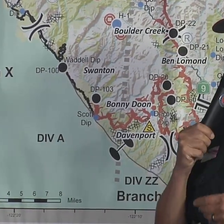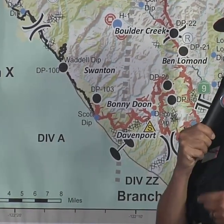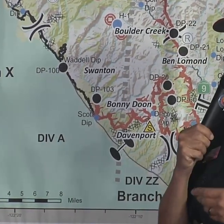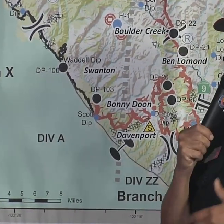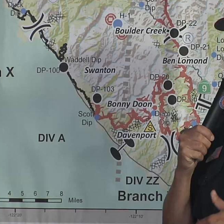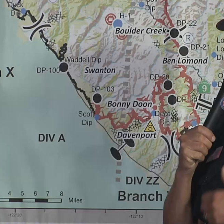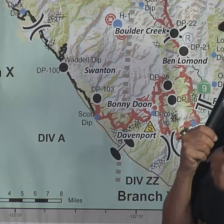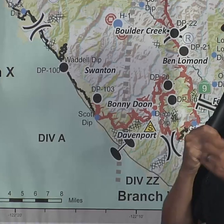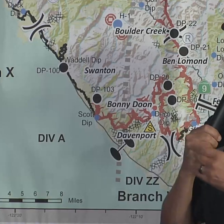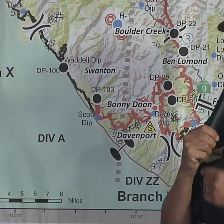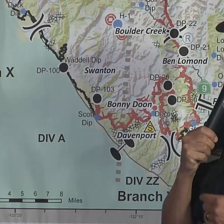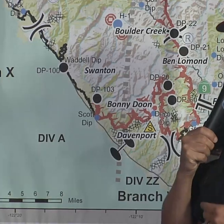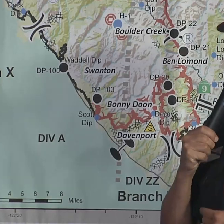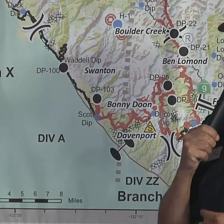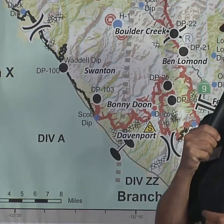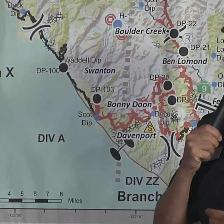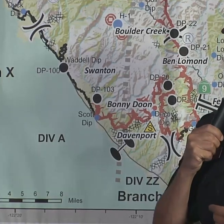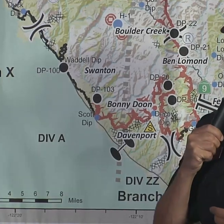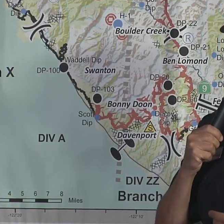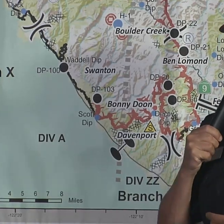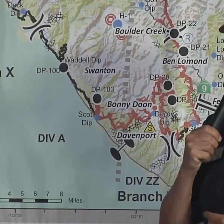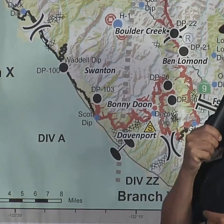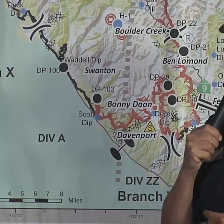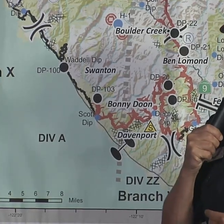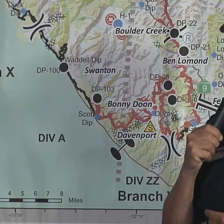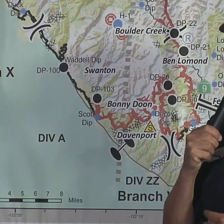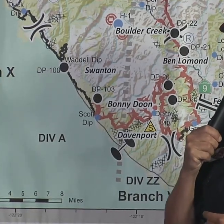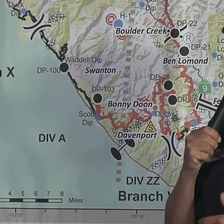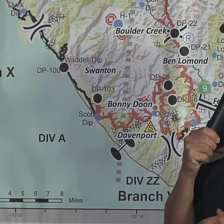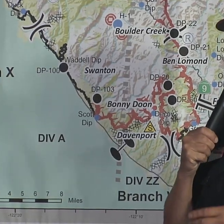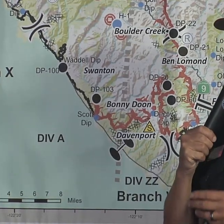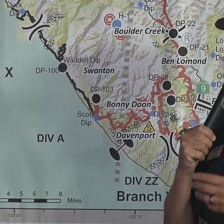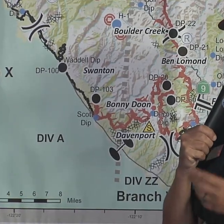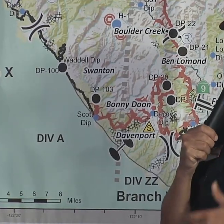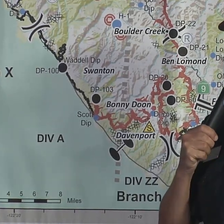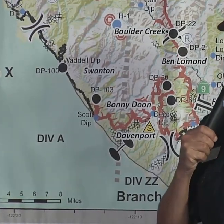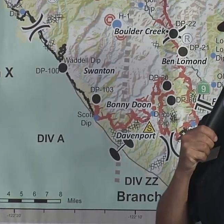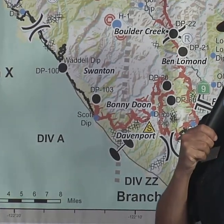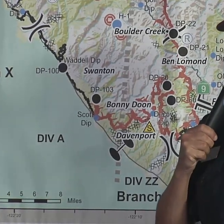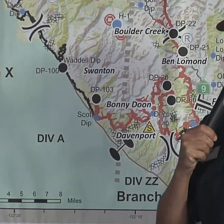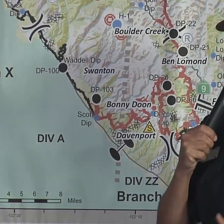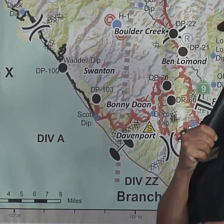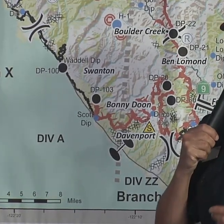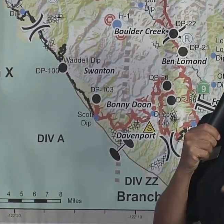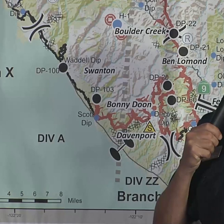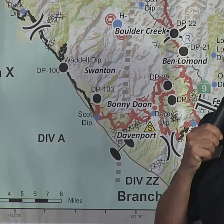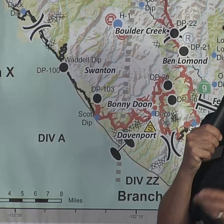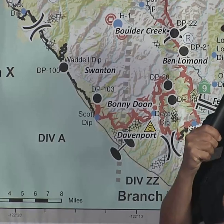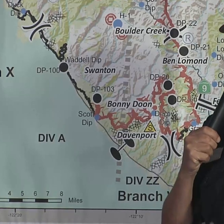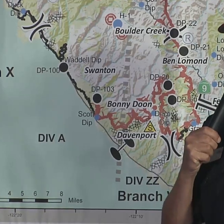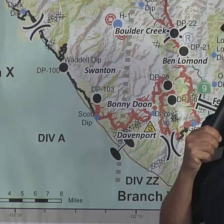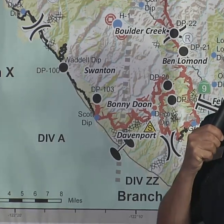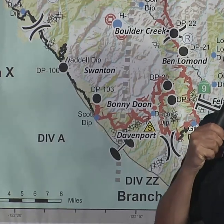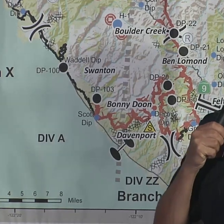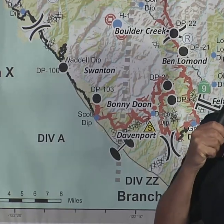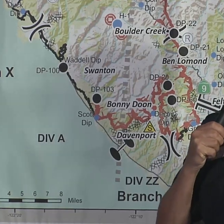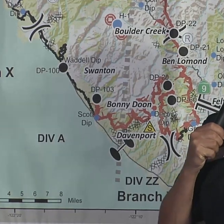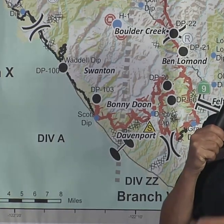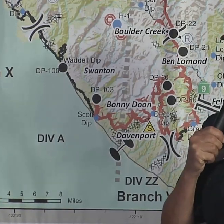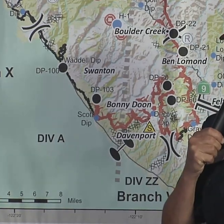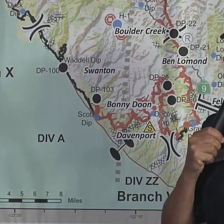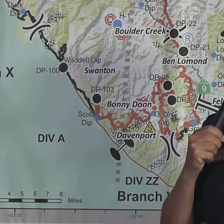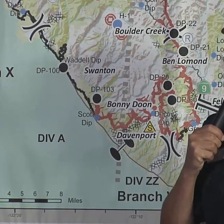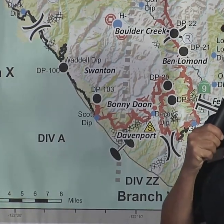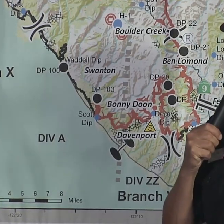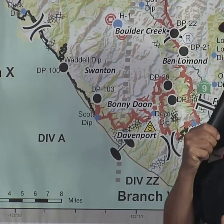divvying out those resources accordingly to our needs and our strategy priorities, and we were seeing everything from engines. We were seeing